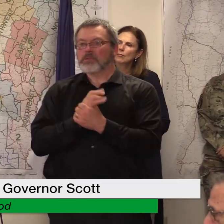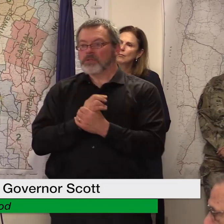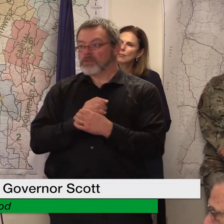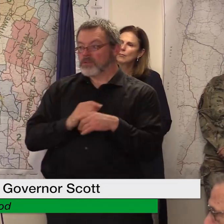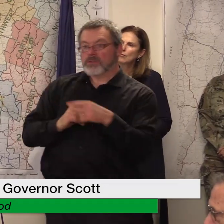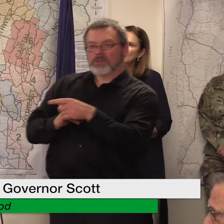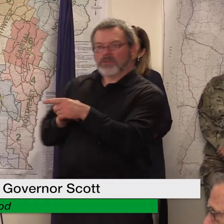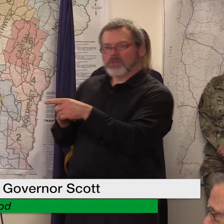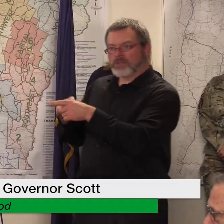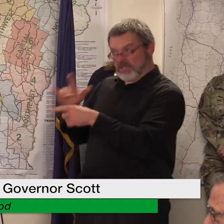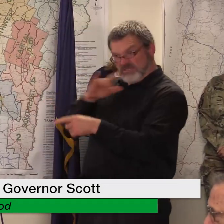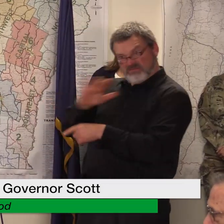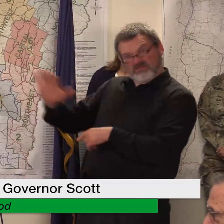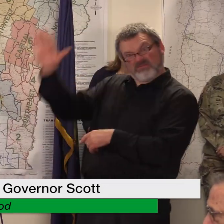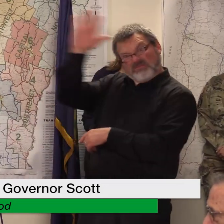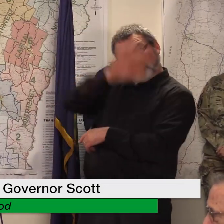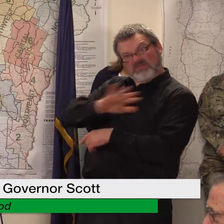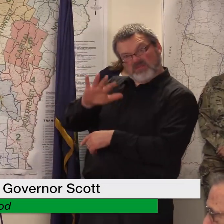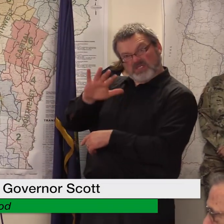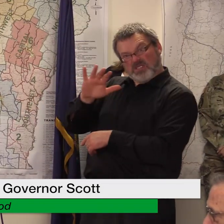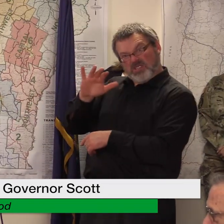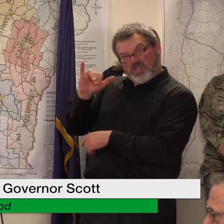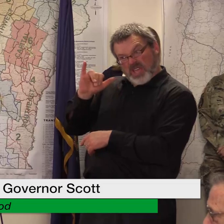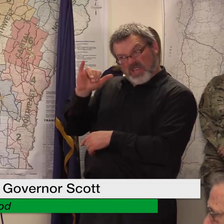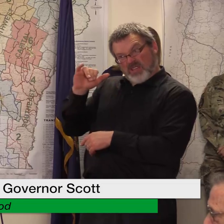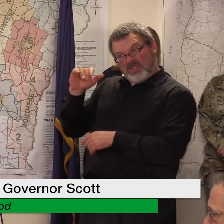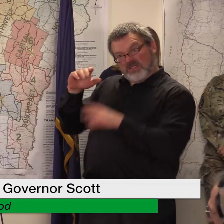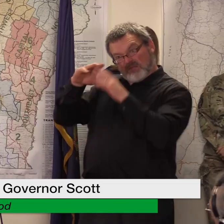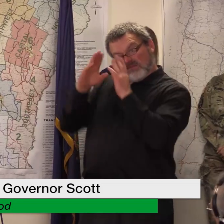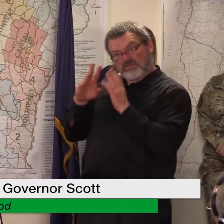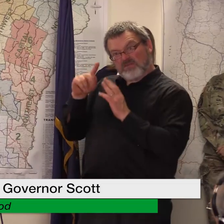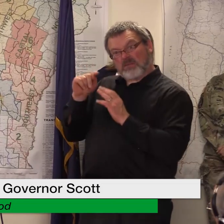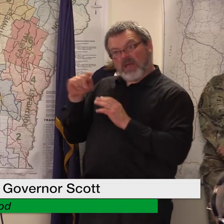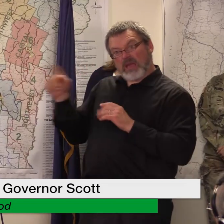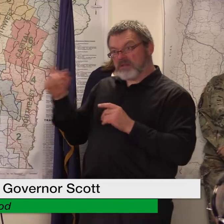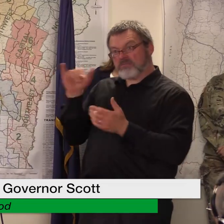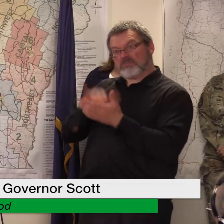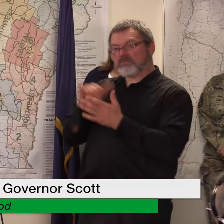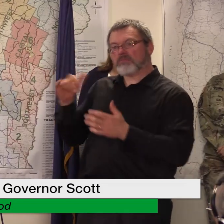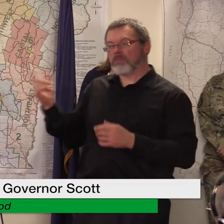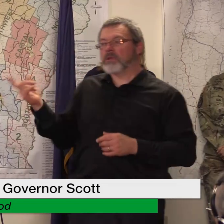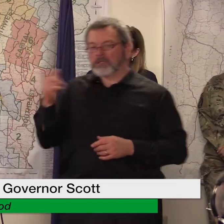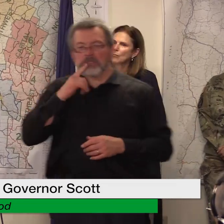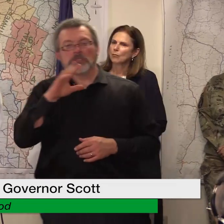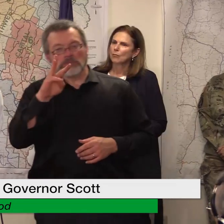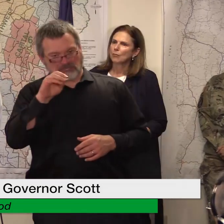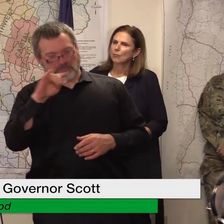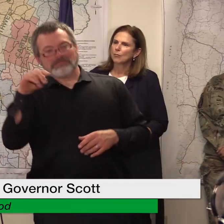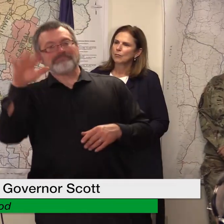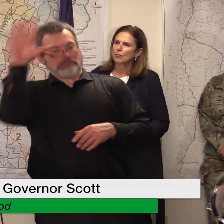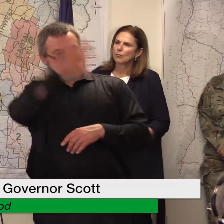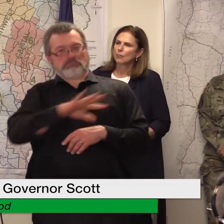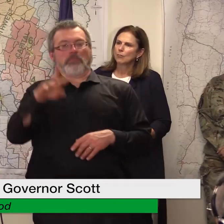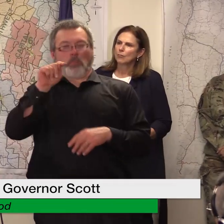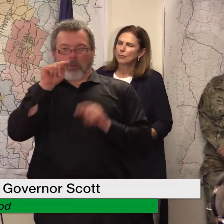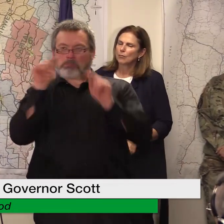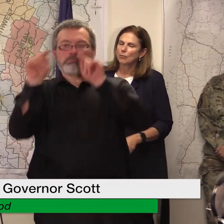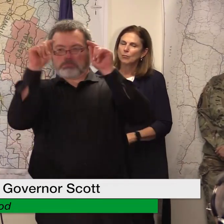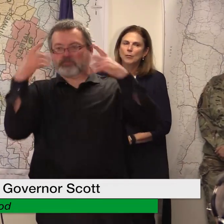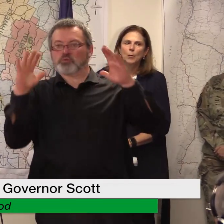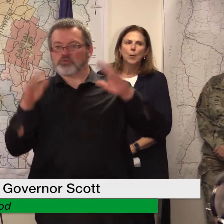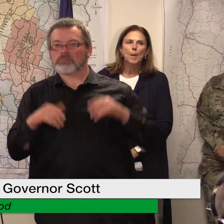statewide statewide 60 to 70 homes so far probably uninhabitable right yeah and that's just a